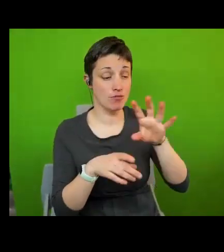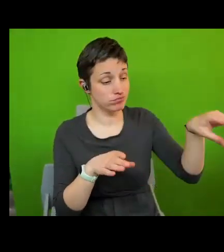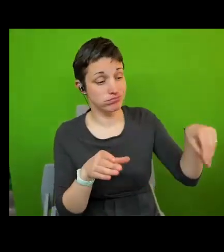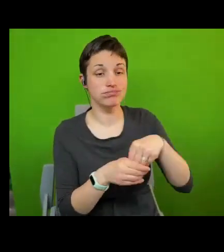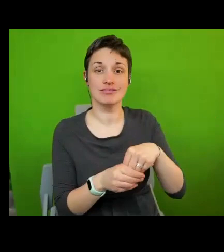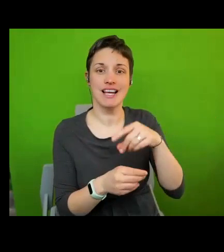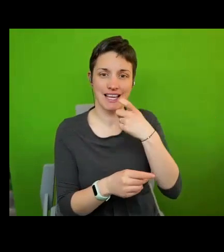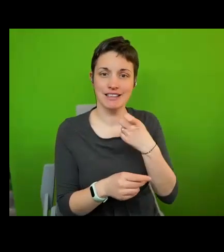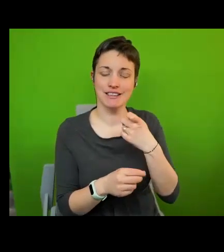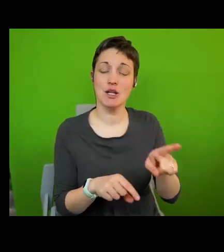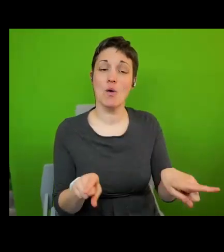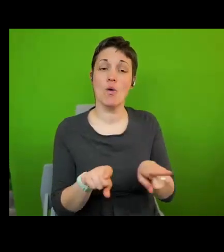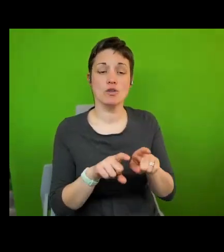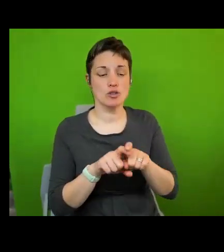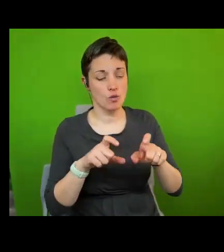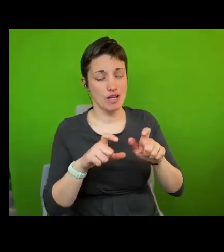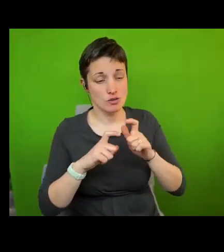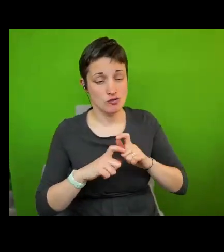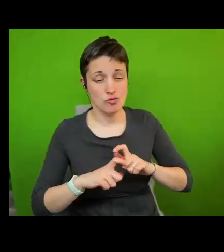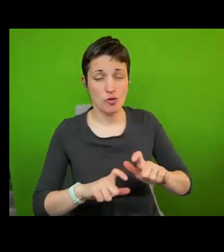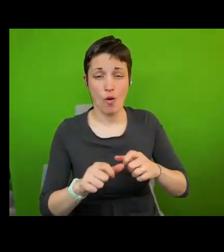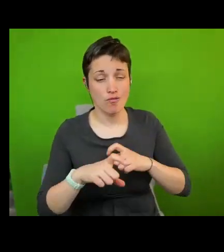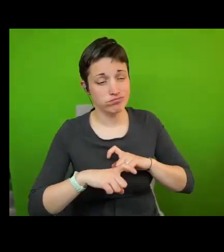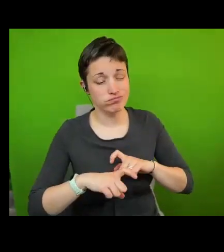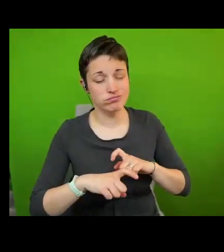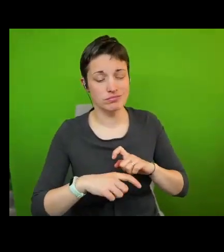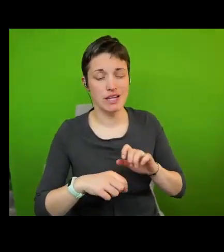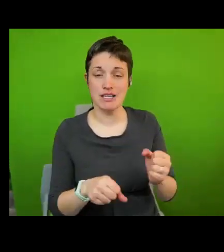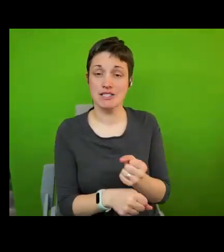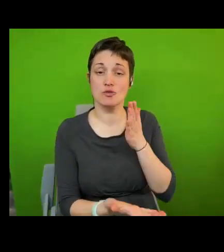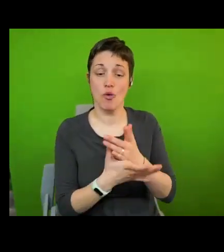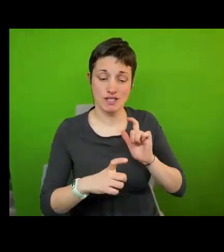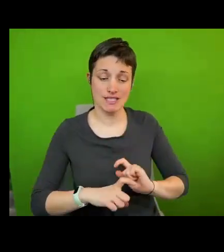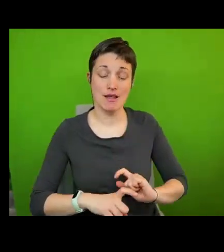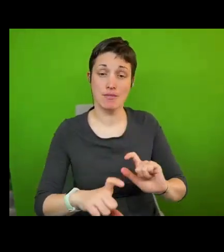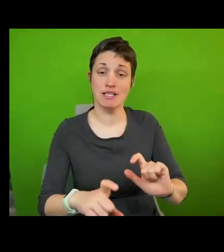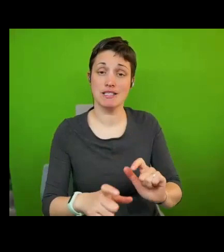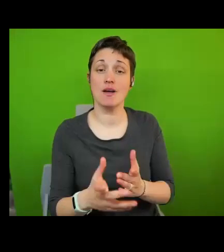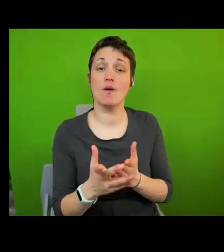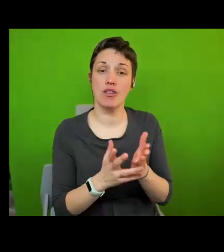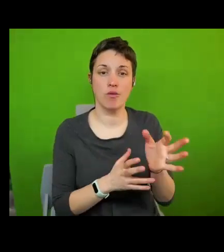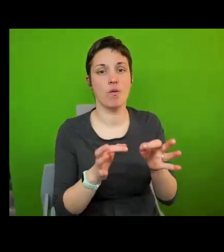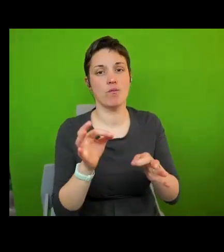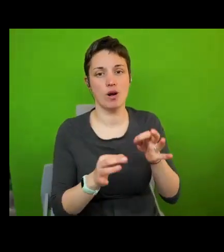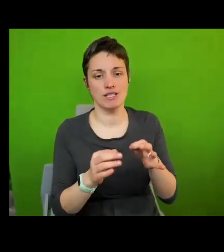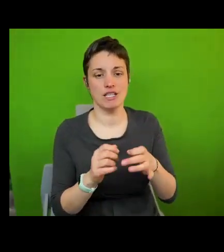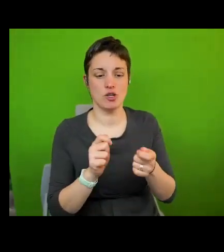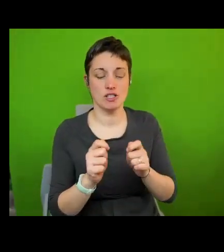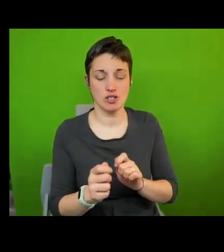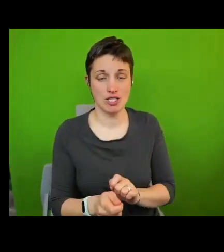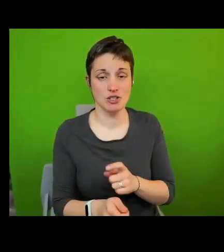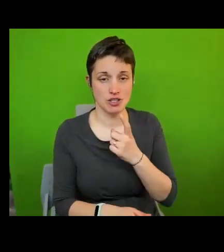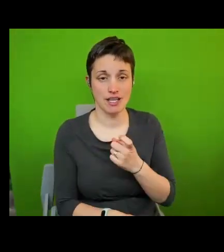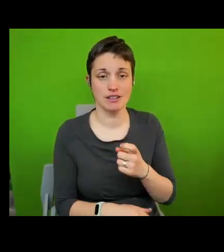sustainability beyond policy cycles or electoral cycles and it does need more emphasis